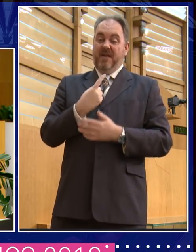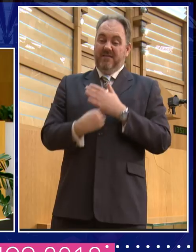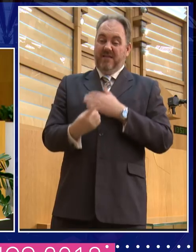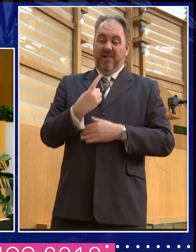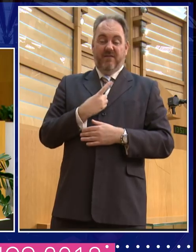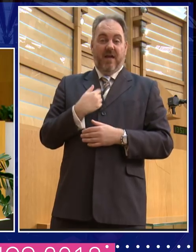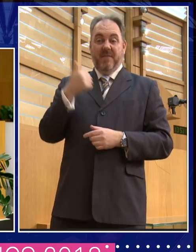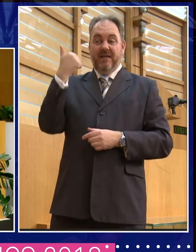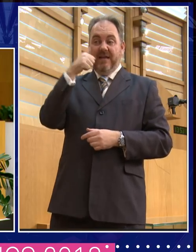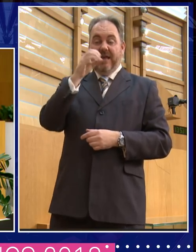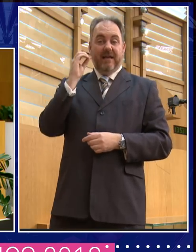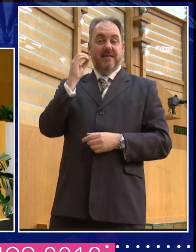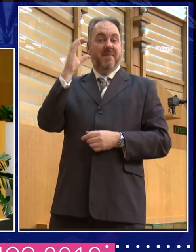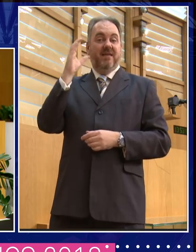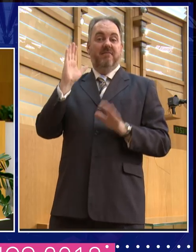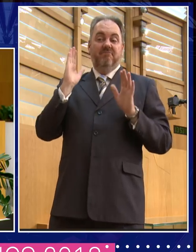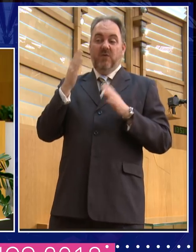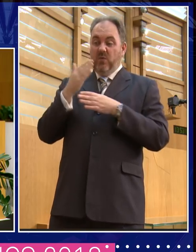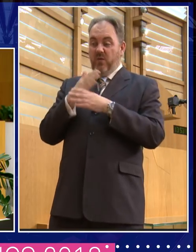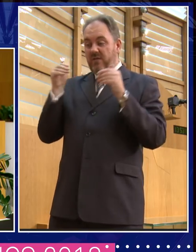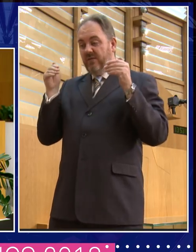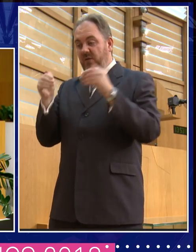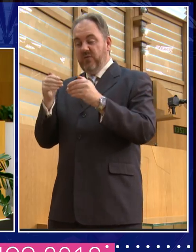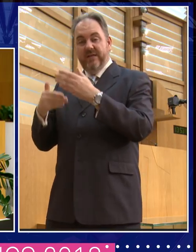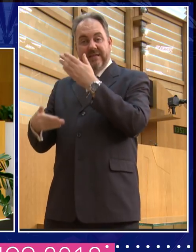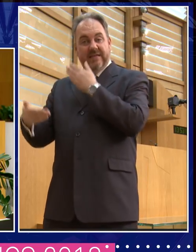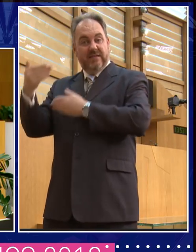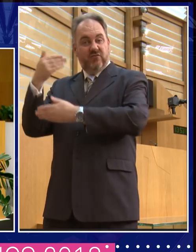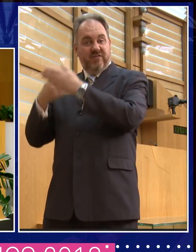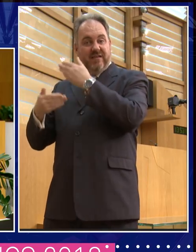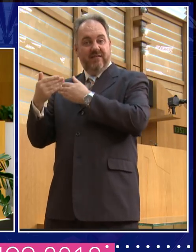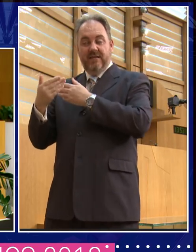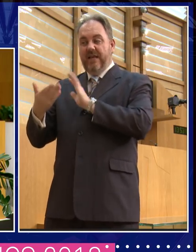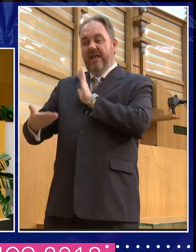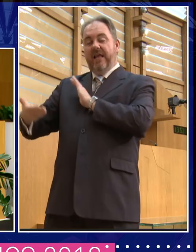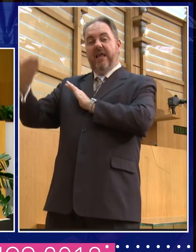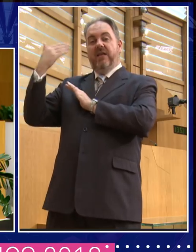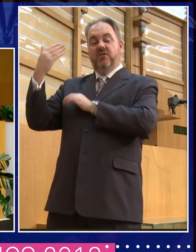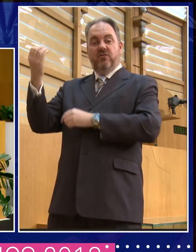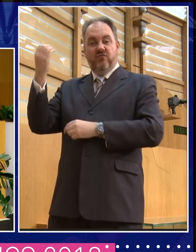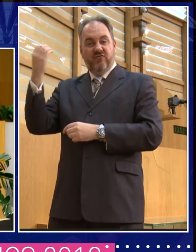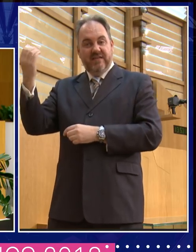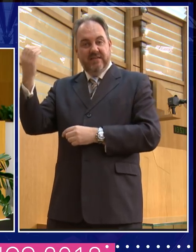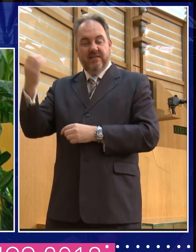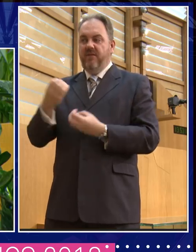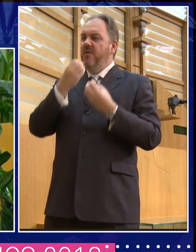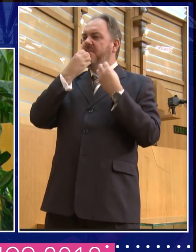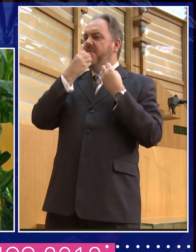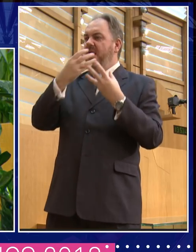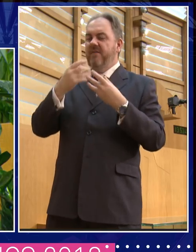on the history of mostly ancient Rome, but also in part, ancient Greece. I've got great students. I really like